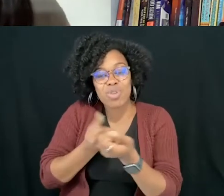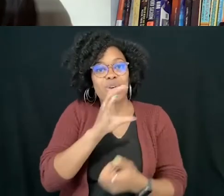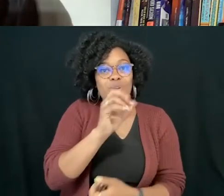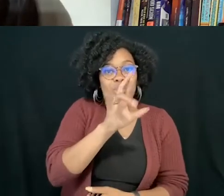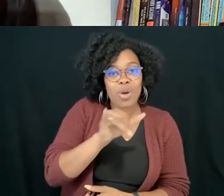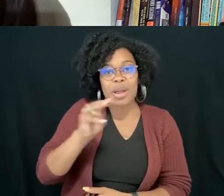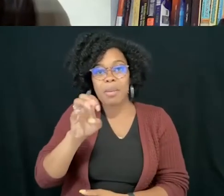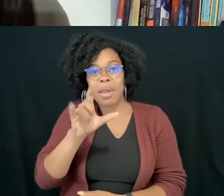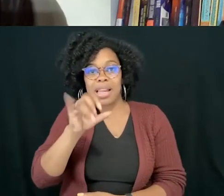you know, sex.